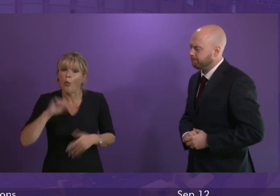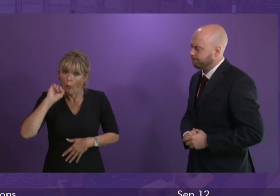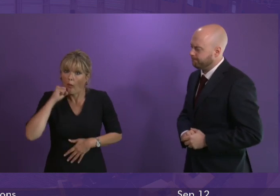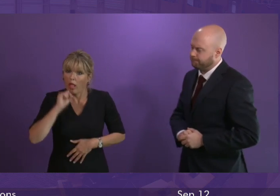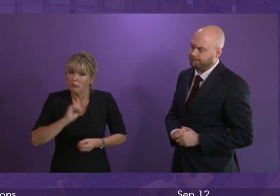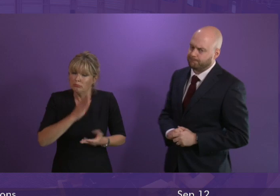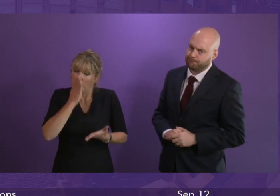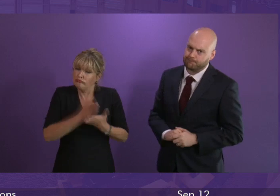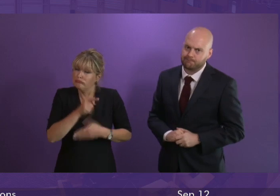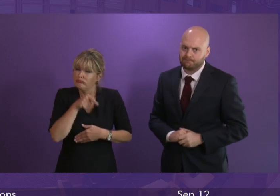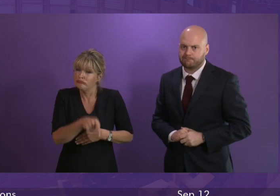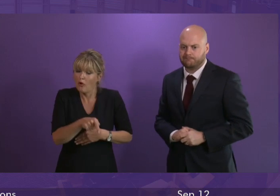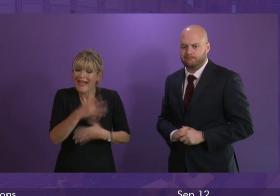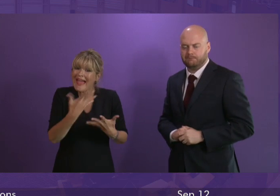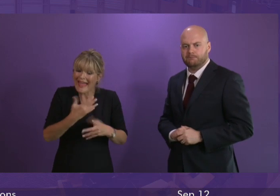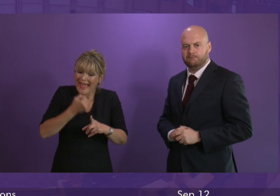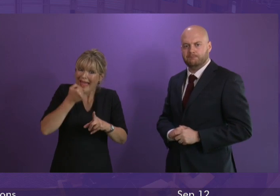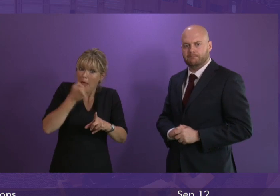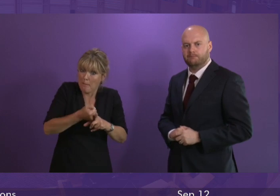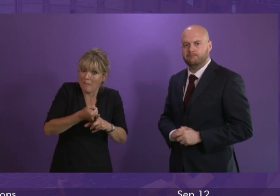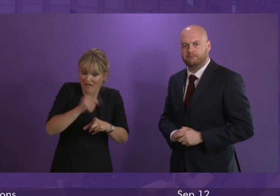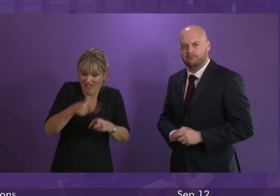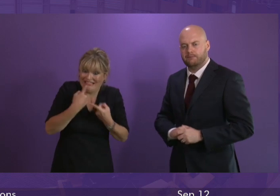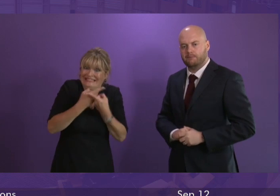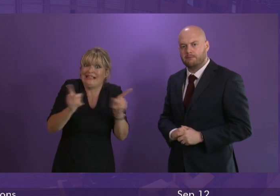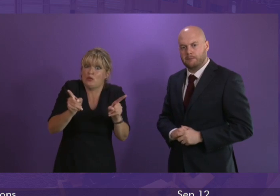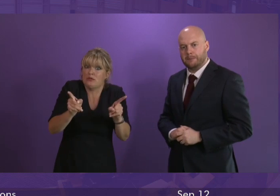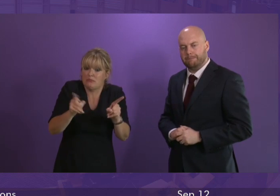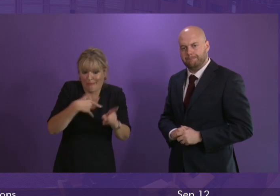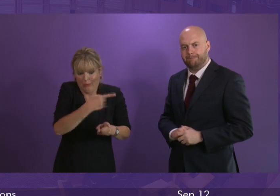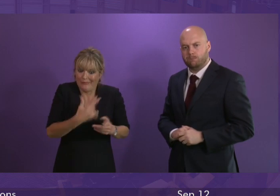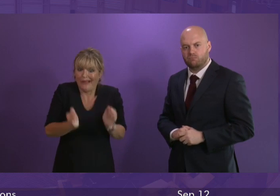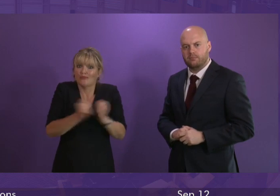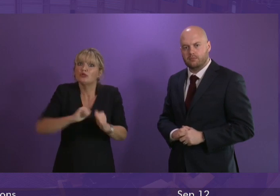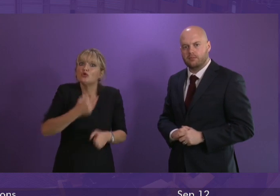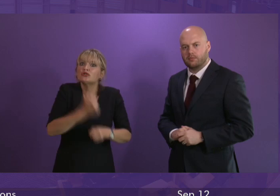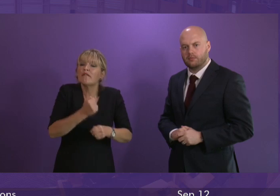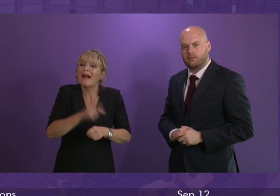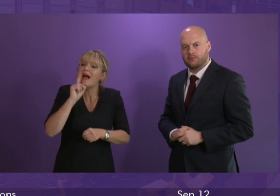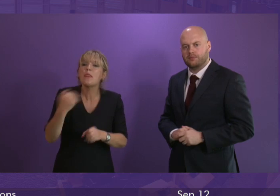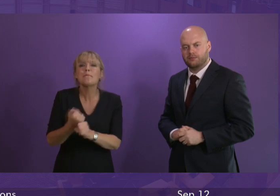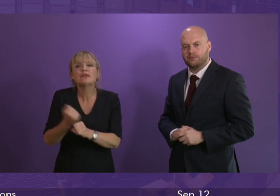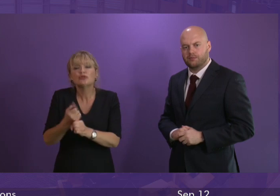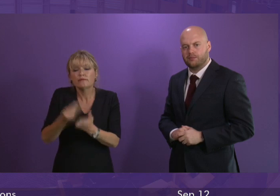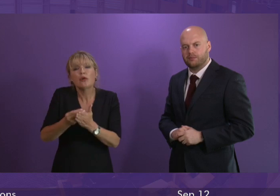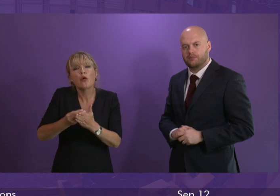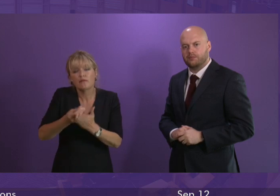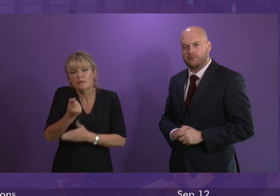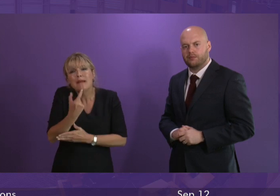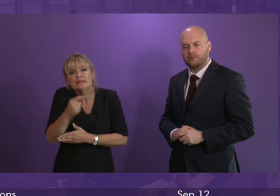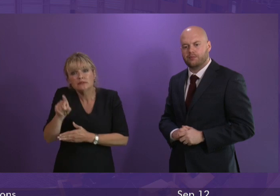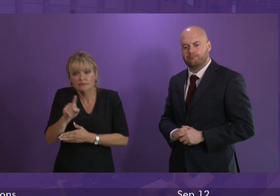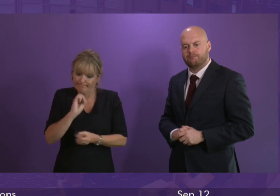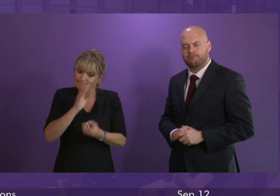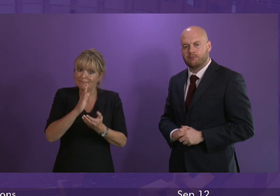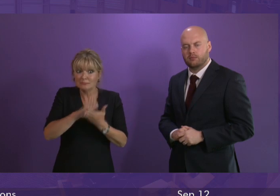that the impact of this announcement today about the agreement between the Scottish Government and the manufacturers fully reflected in the decisions